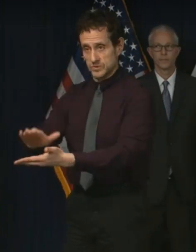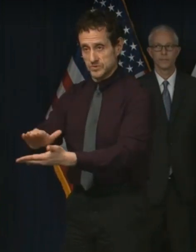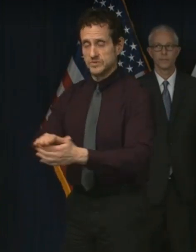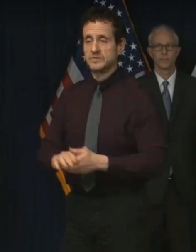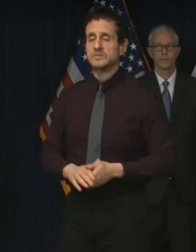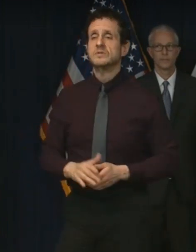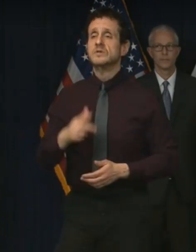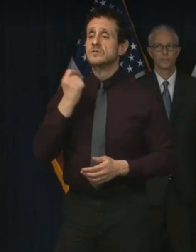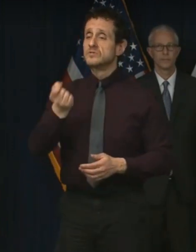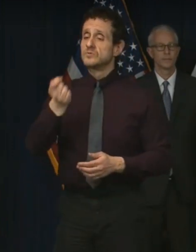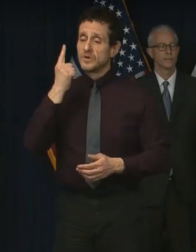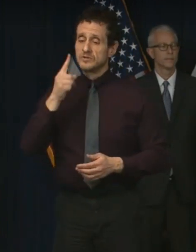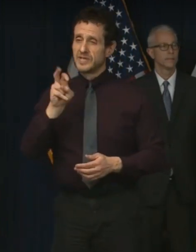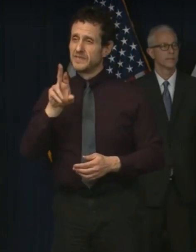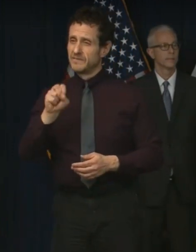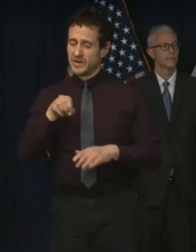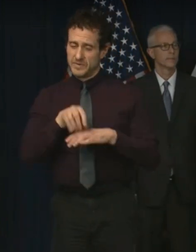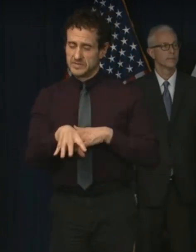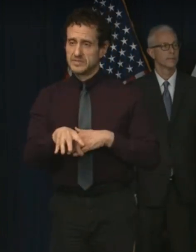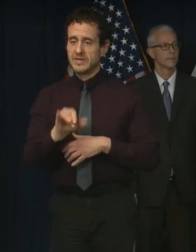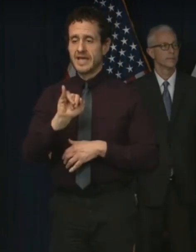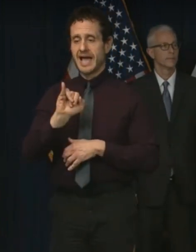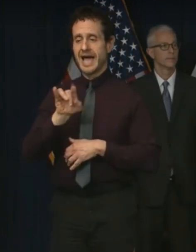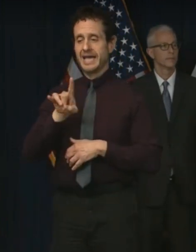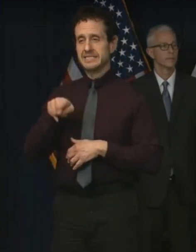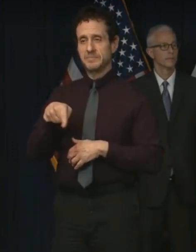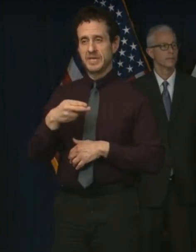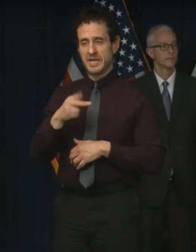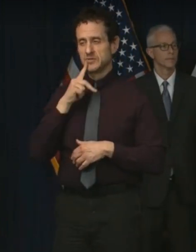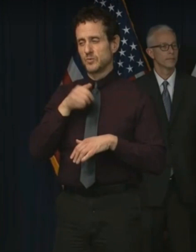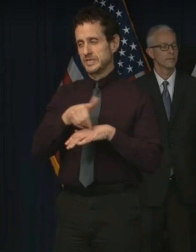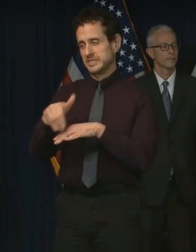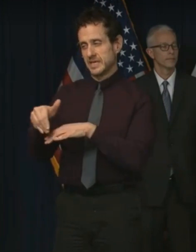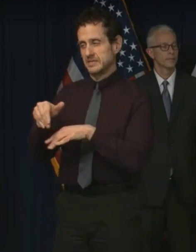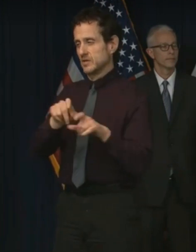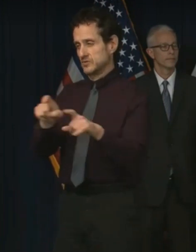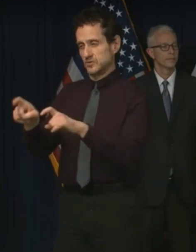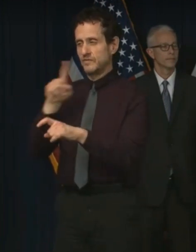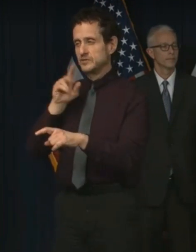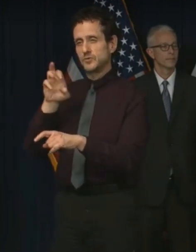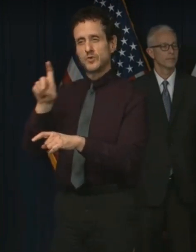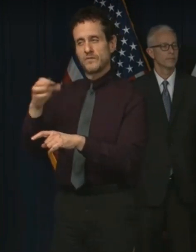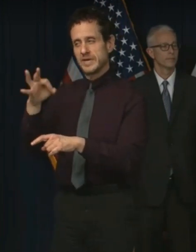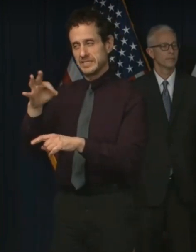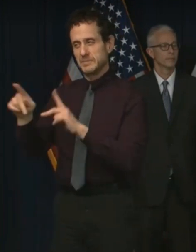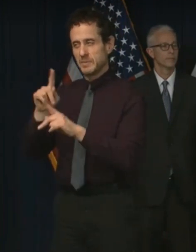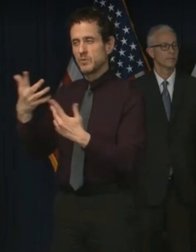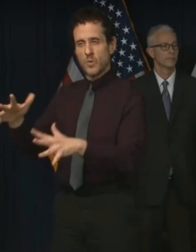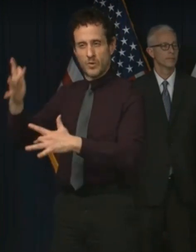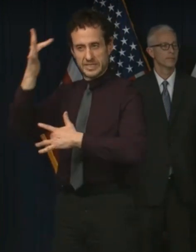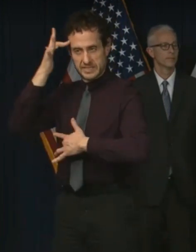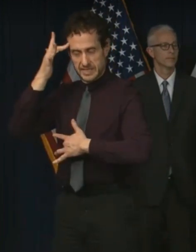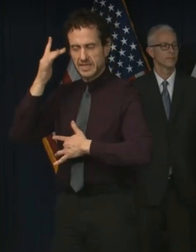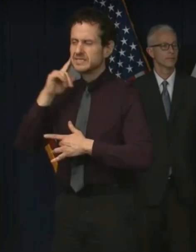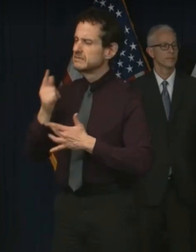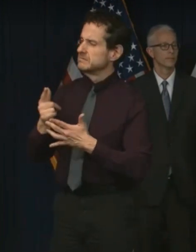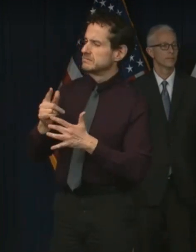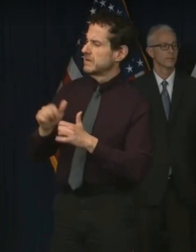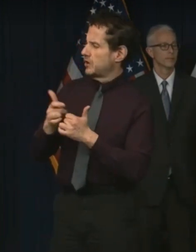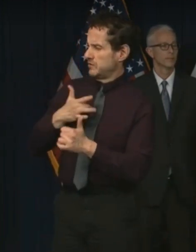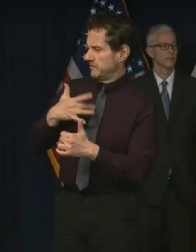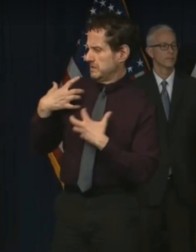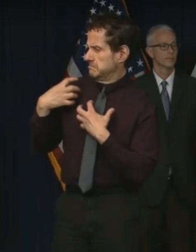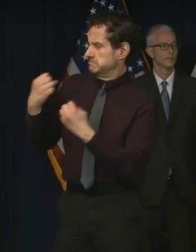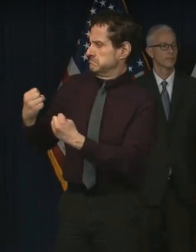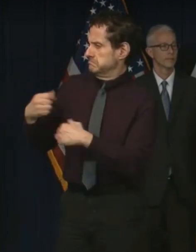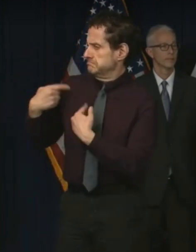IDPH recently sent a survey to COVID-19 cases and asked about their recovery. It